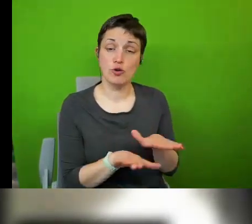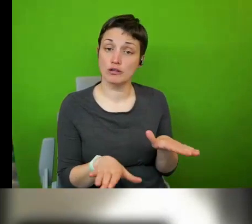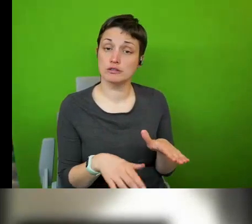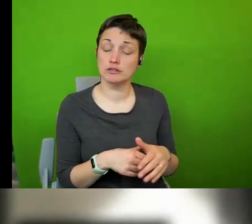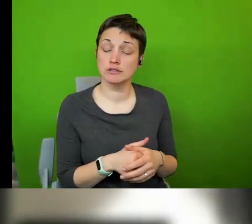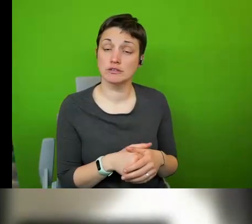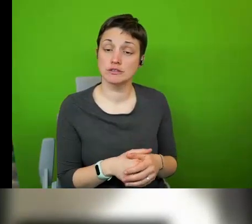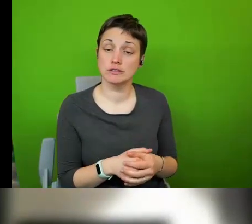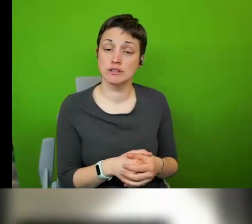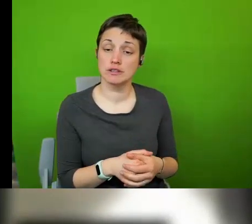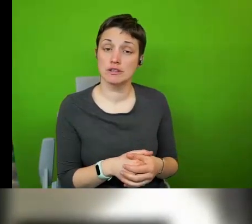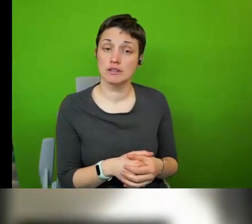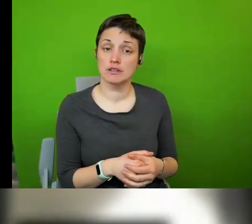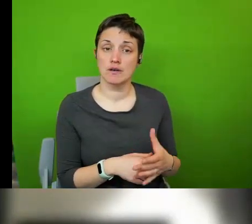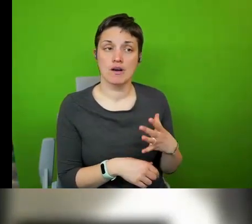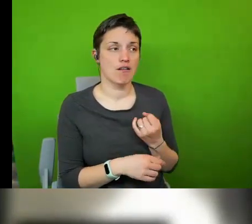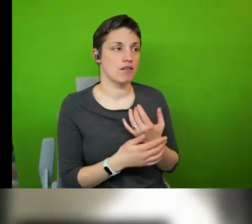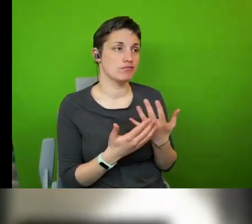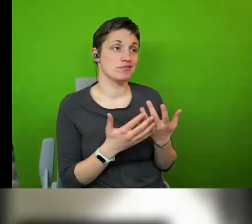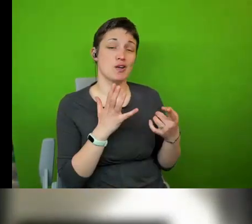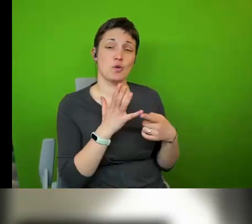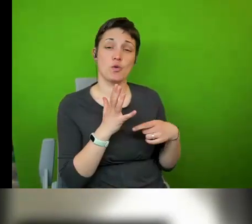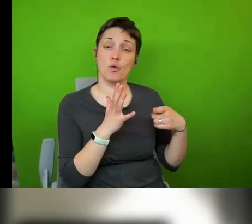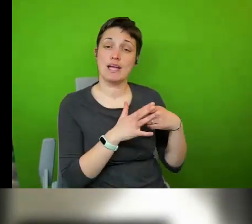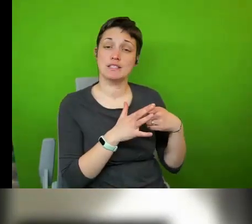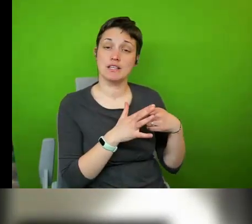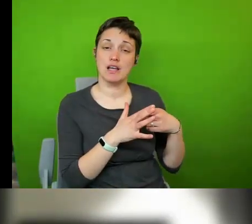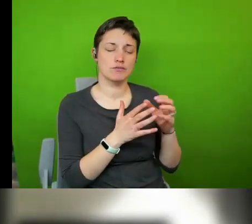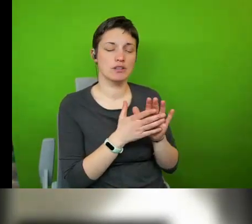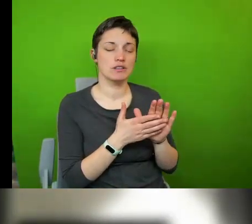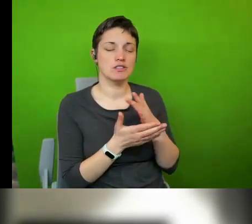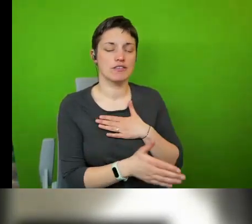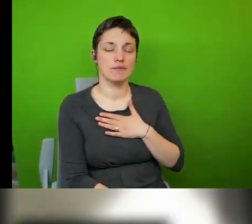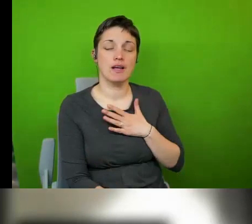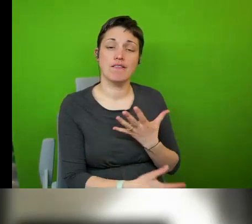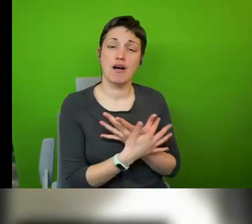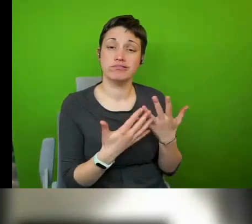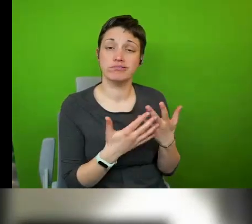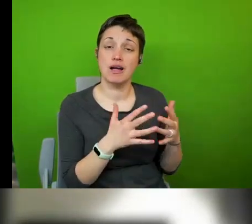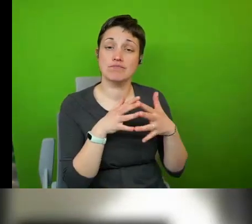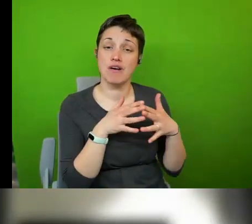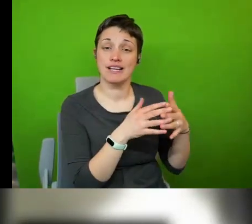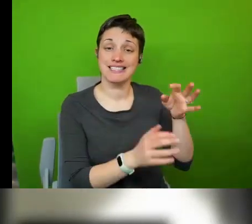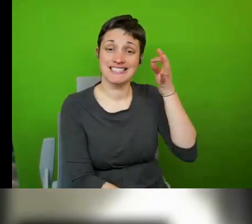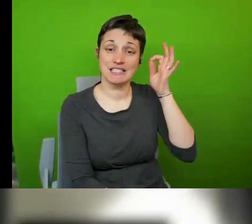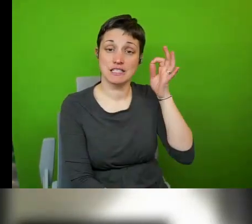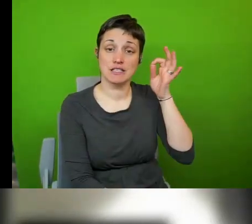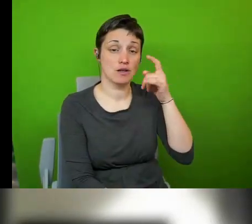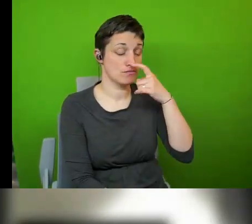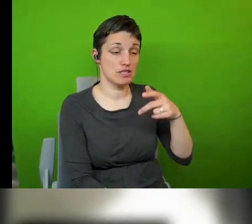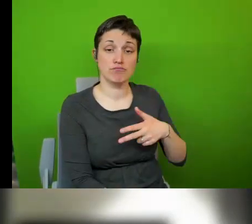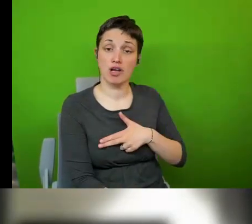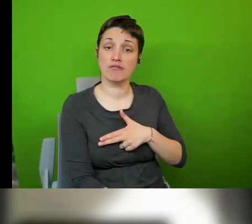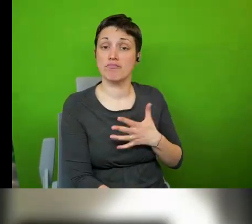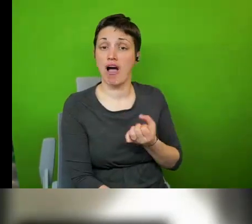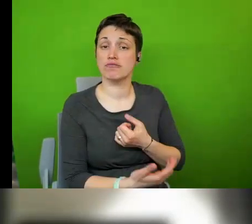number of us cities that strongly believe that carrying weapons openly and giving weapons to small children is a fantastic